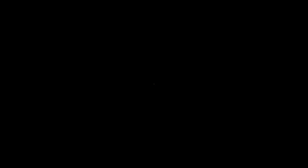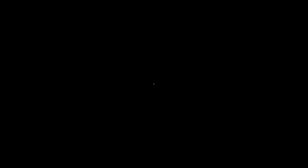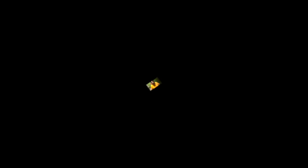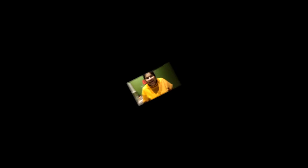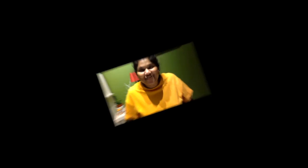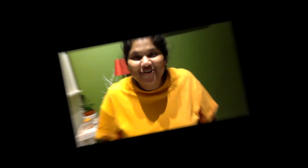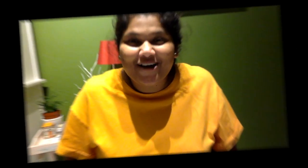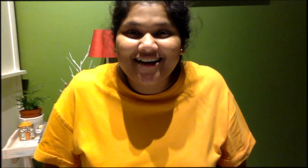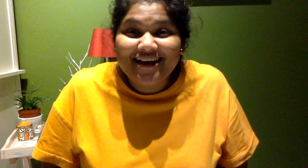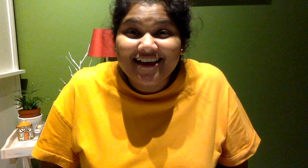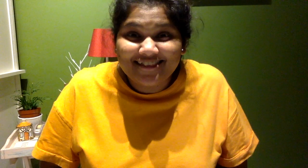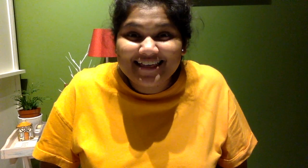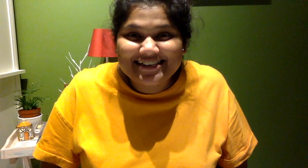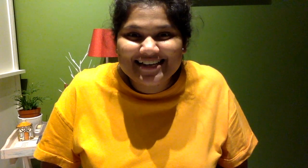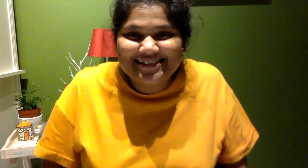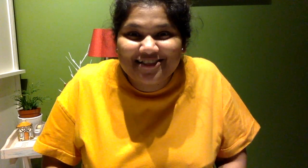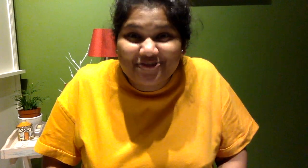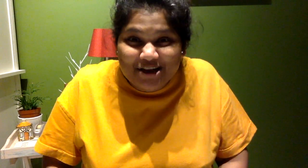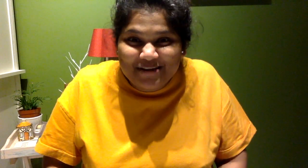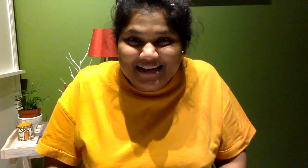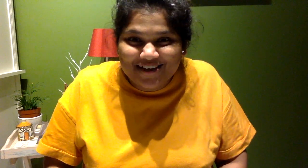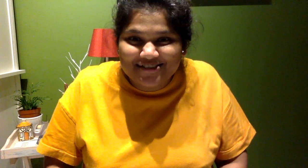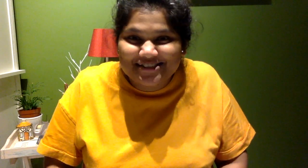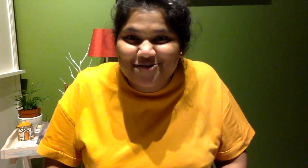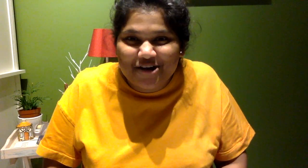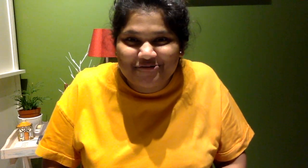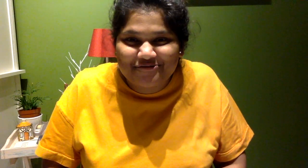Hey everyone, this is the Three Billy Goats, Gruff.